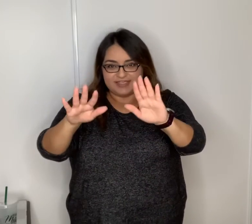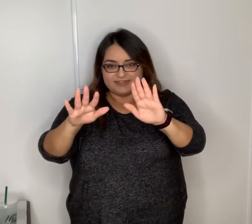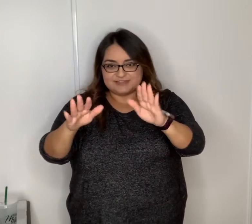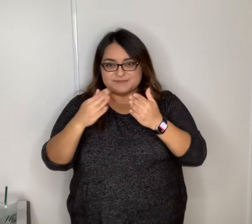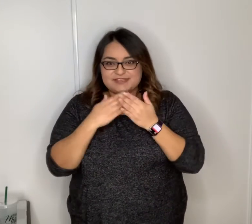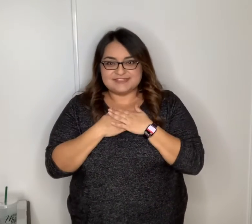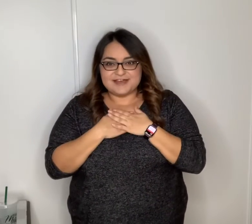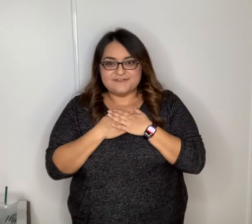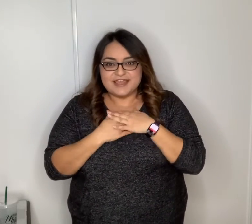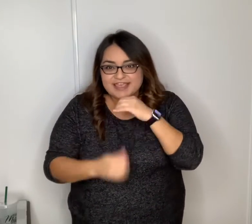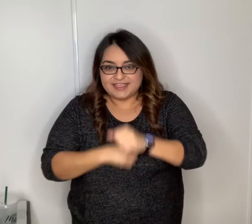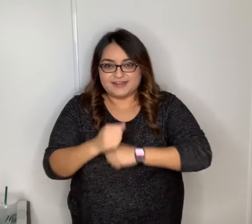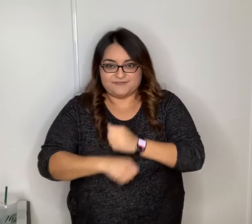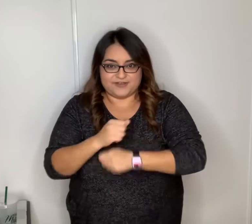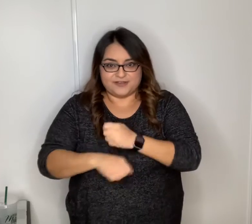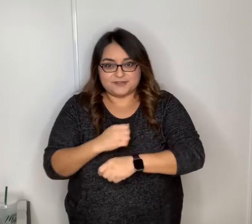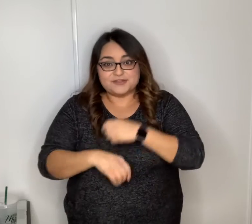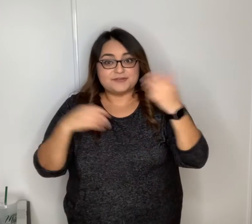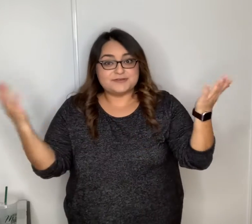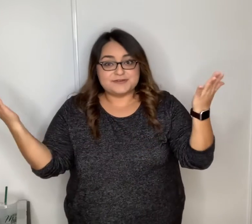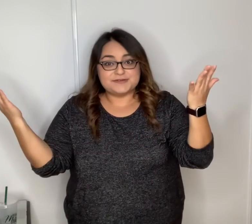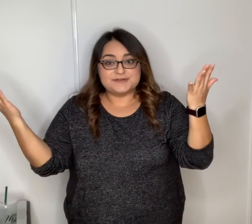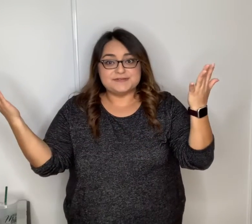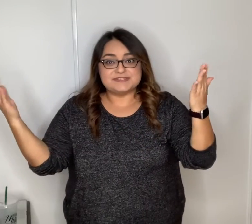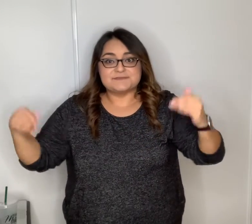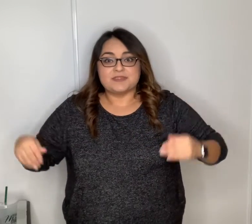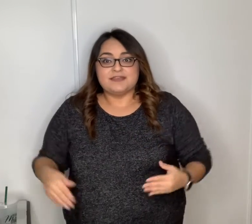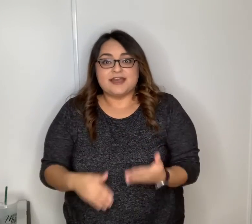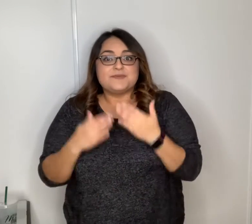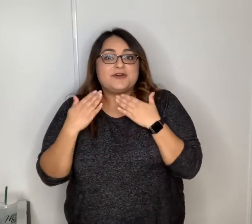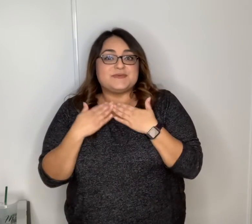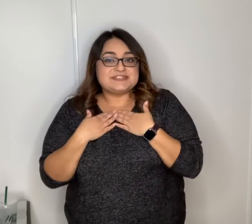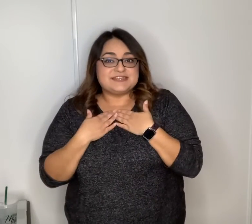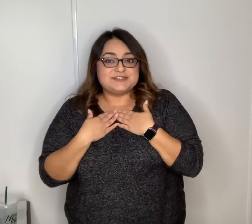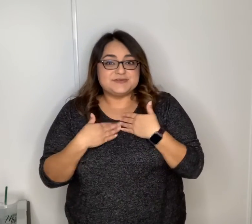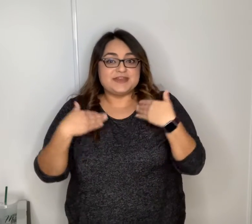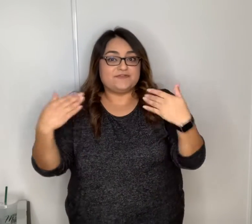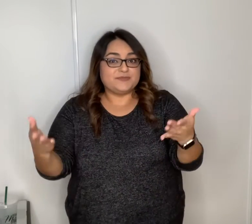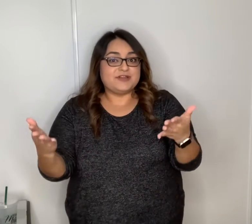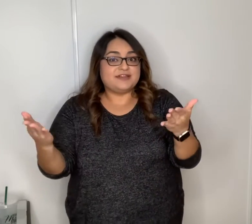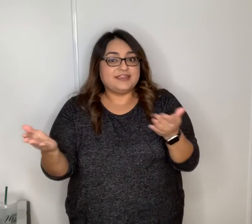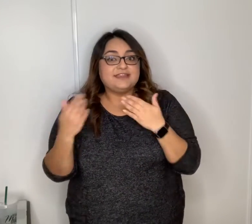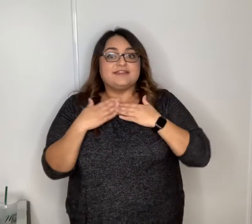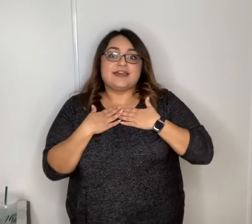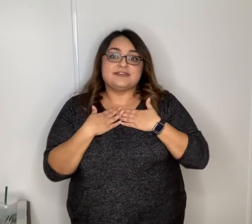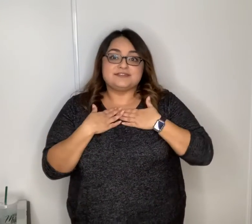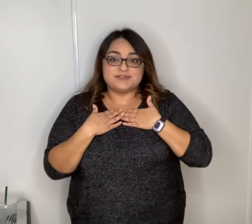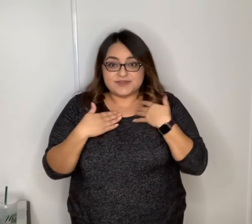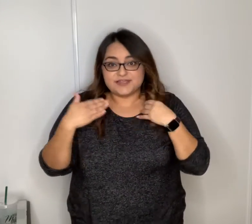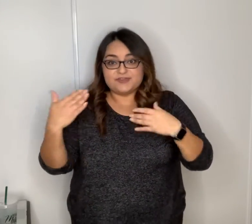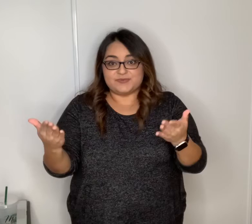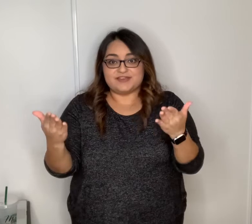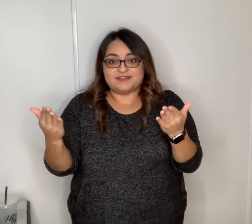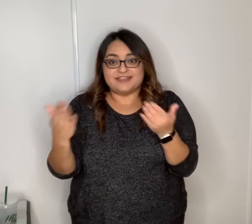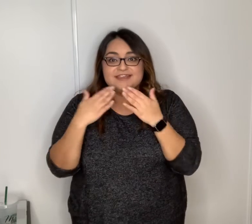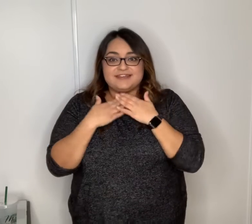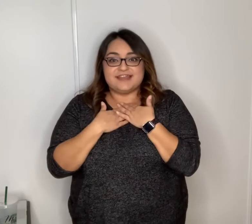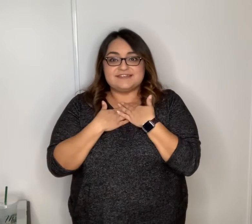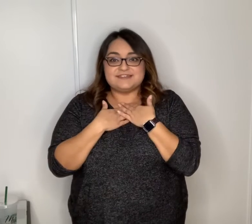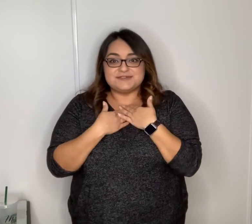hands to myself. And I follow the rules. I'm always nice to everybody. Nice to everybody. Nice to